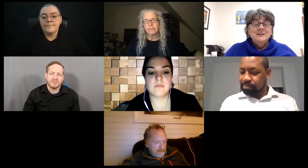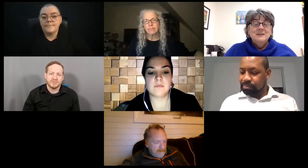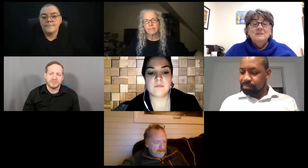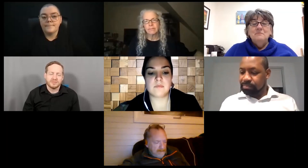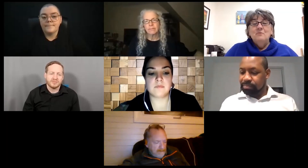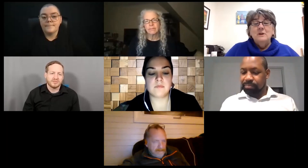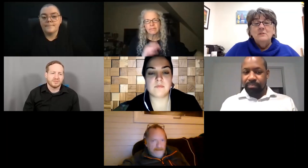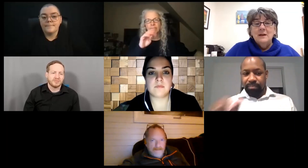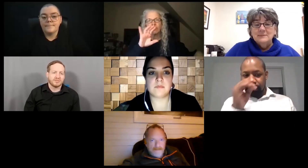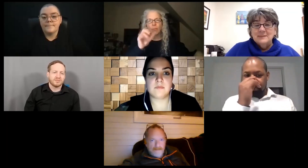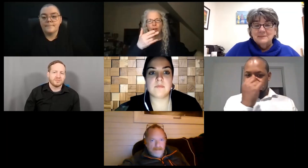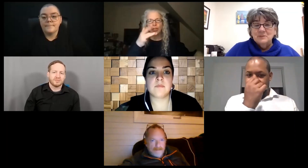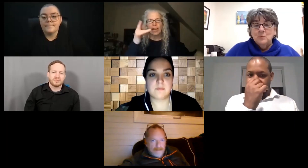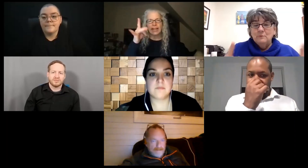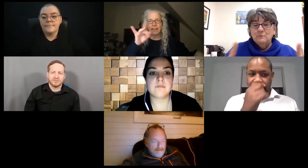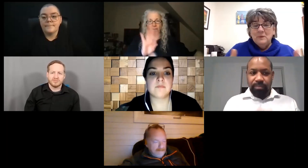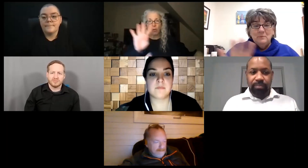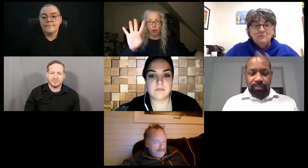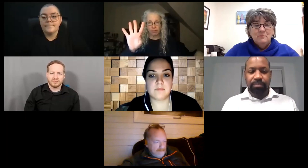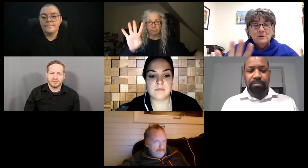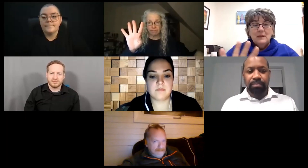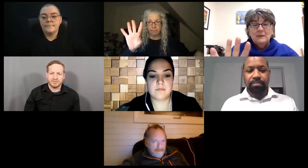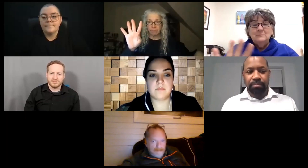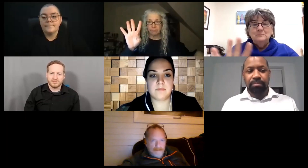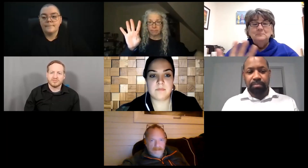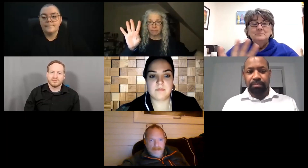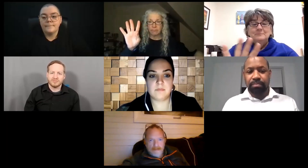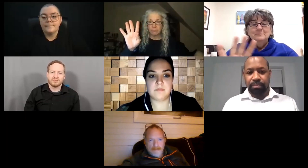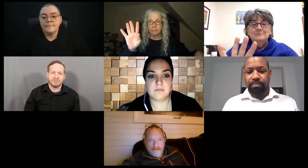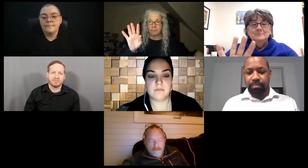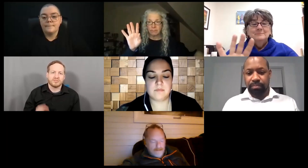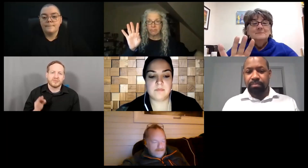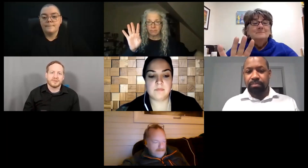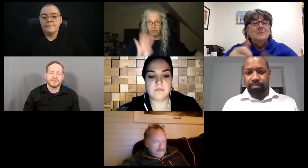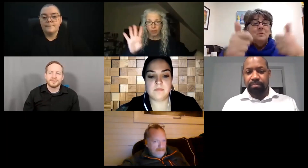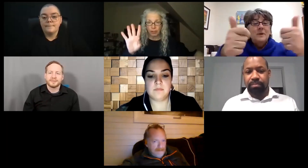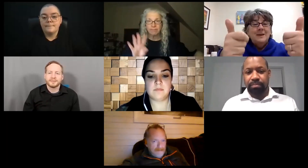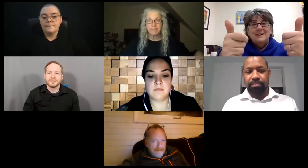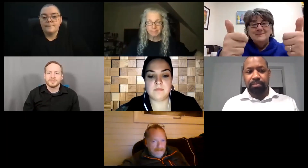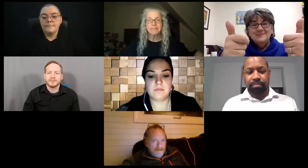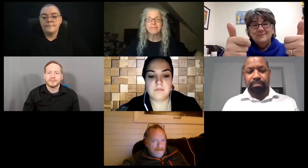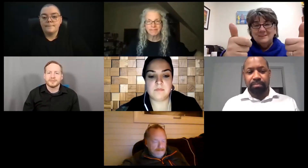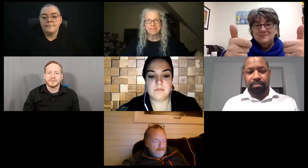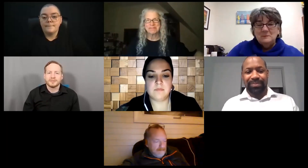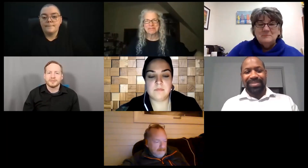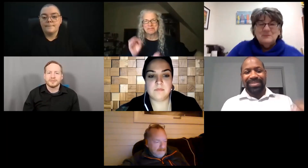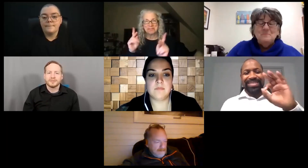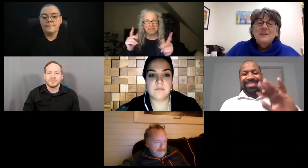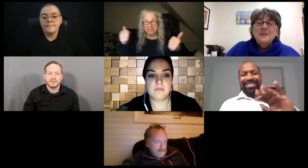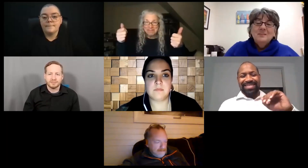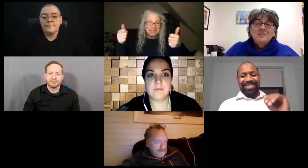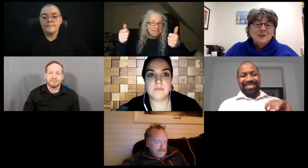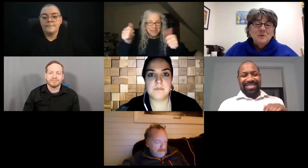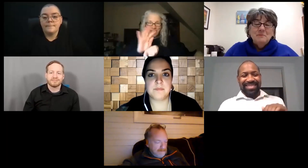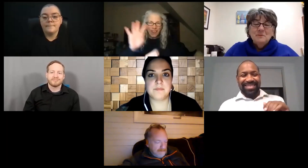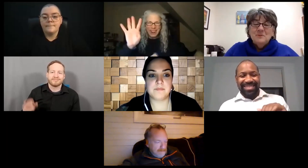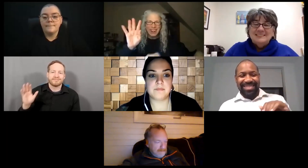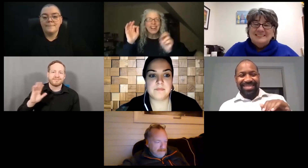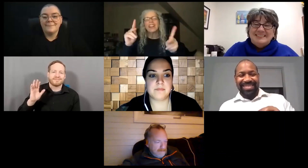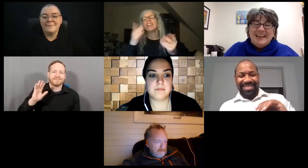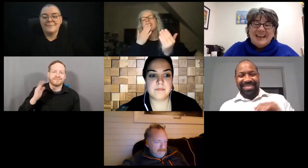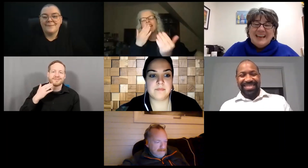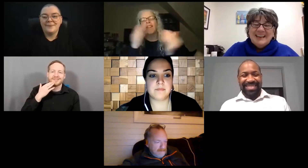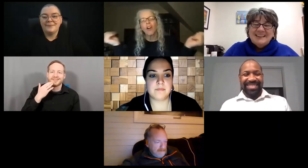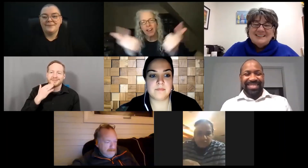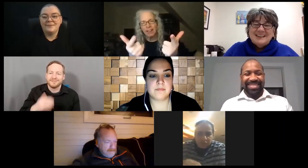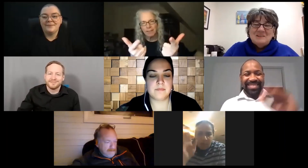18th. 18th at four o'clock. Does that still work for people, four o'clock? Okay, I see lots of thumbs up. Thank you, everyone.